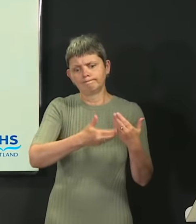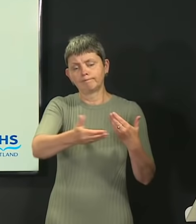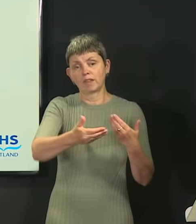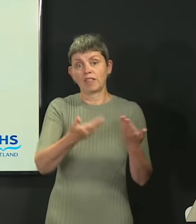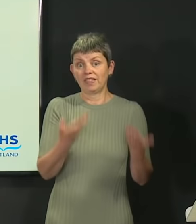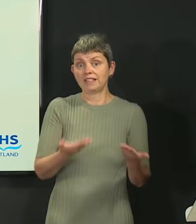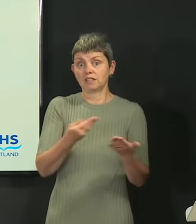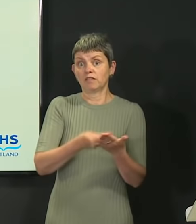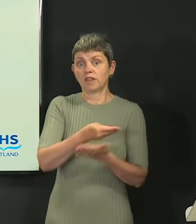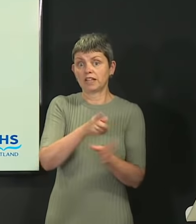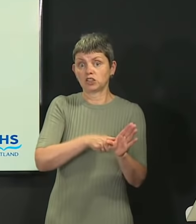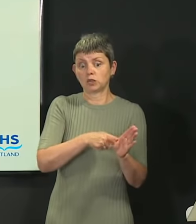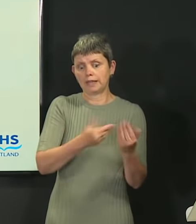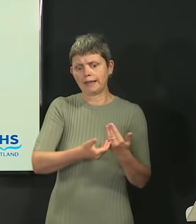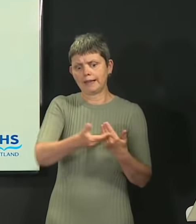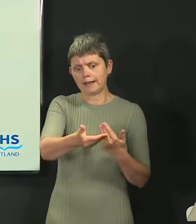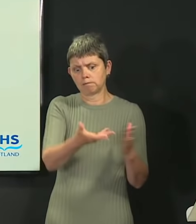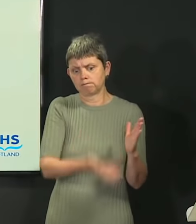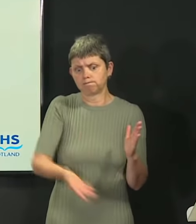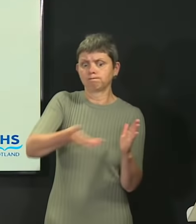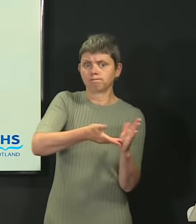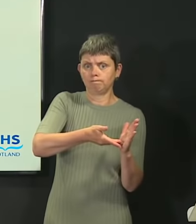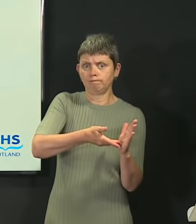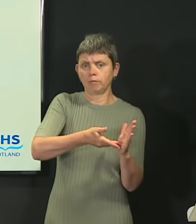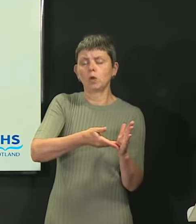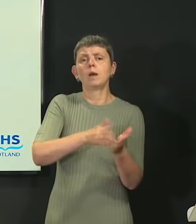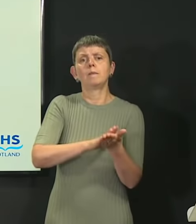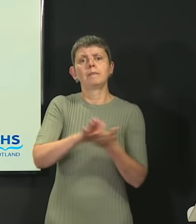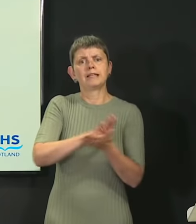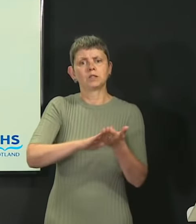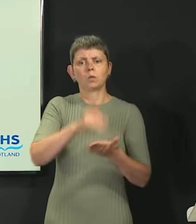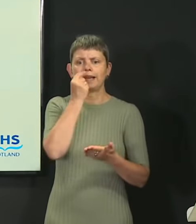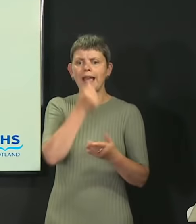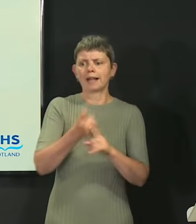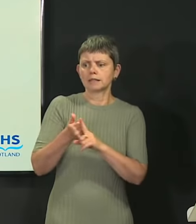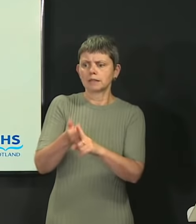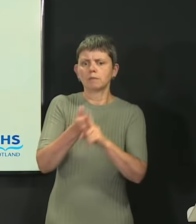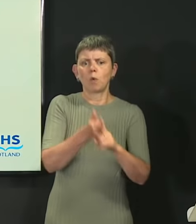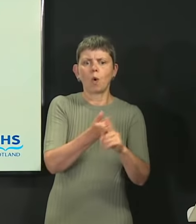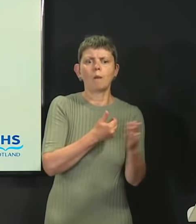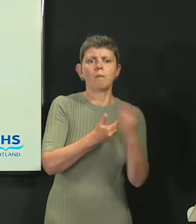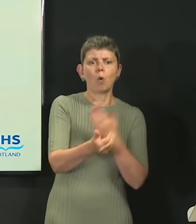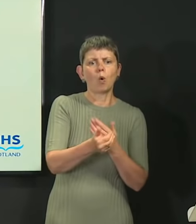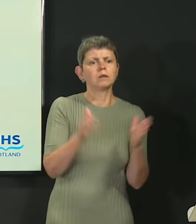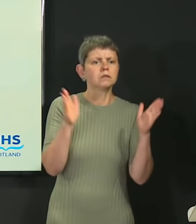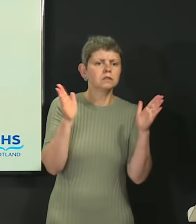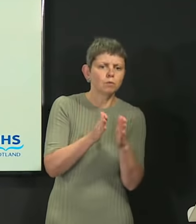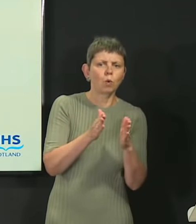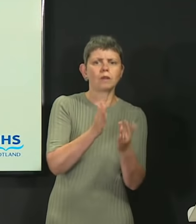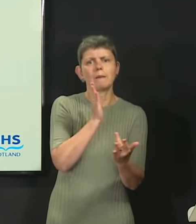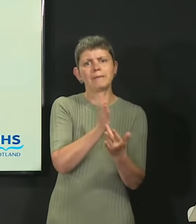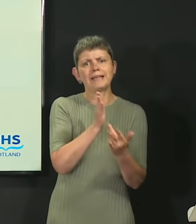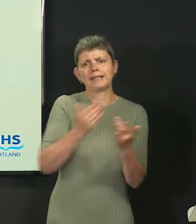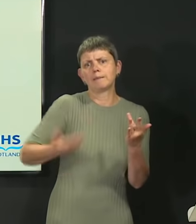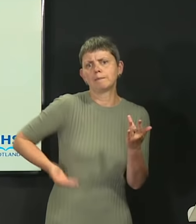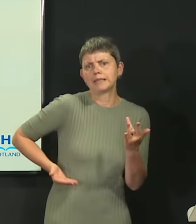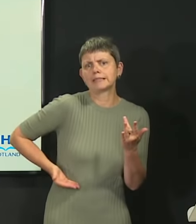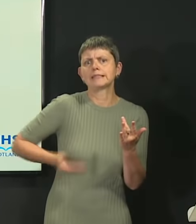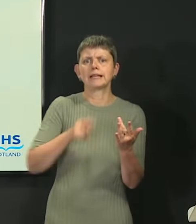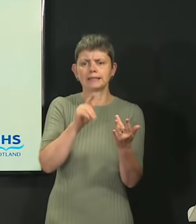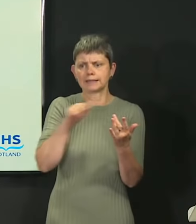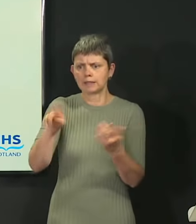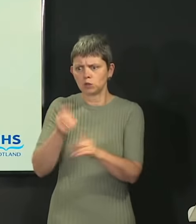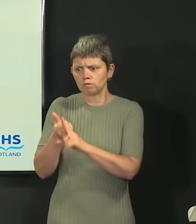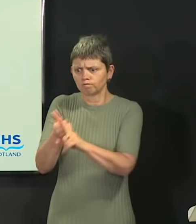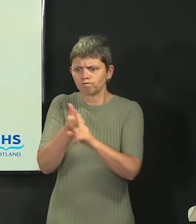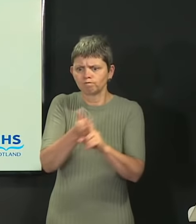this financial year and enabling us to support even more of Scotland's SMEs to take advantage of technologies to help improve